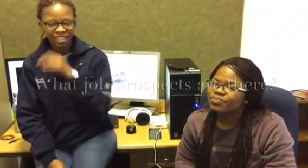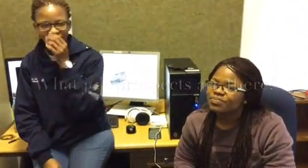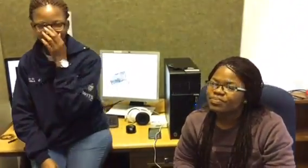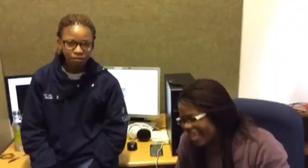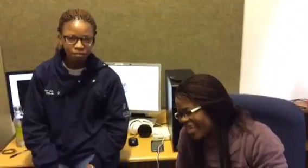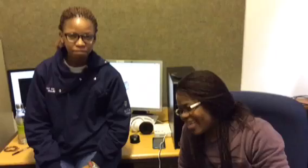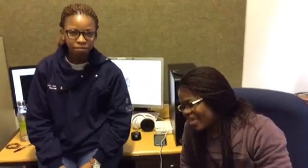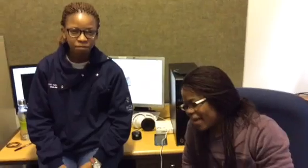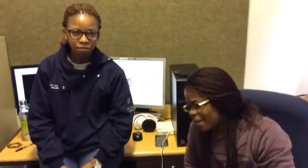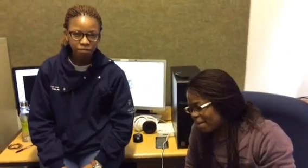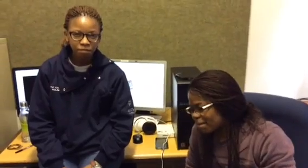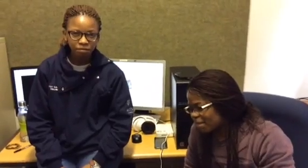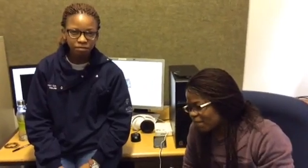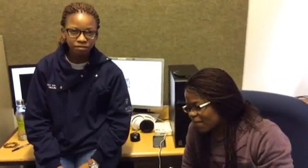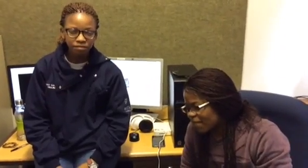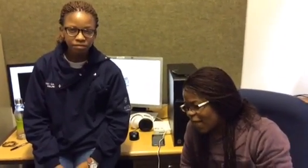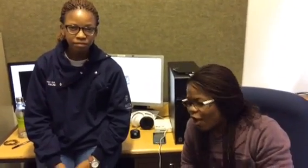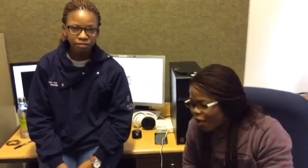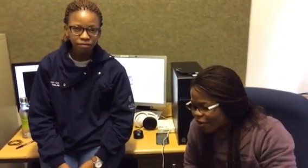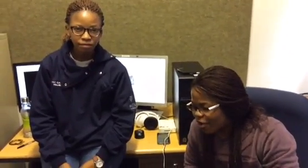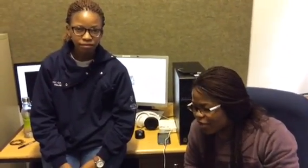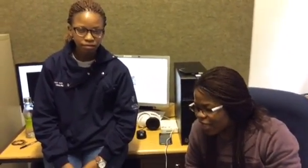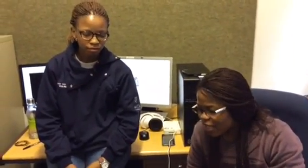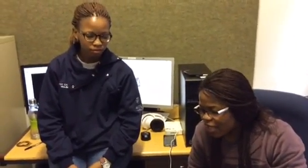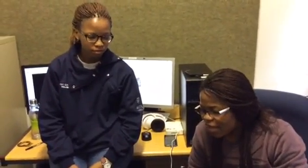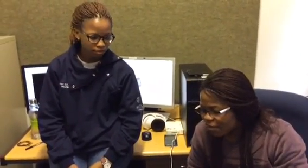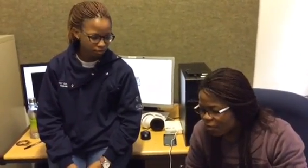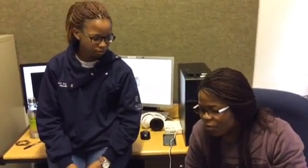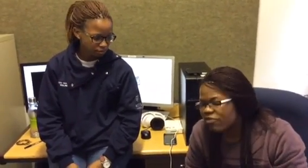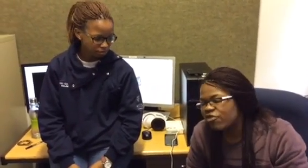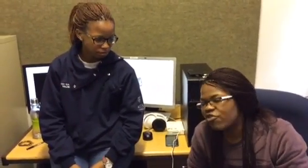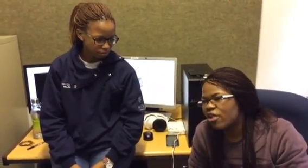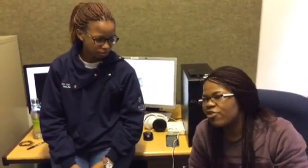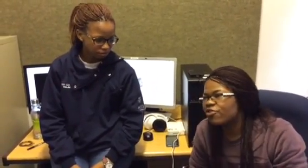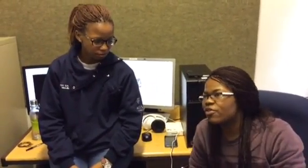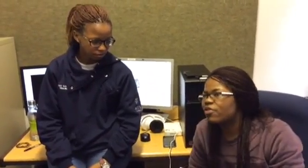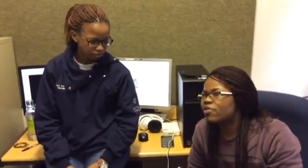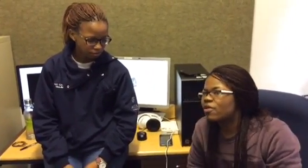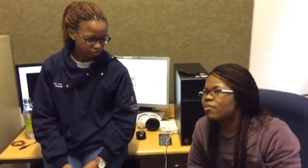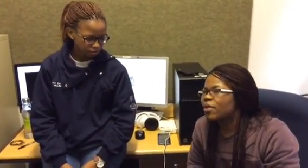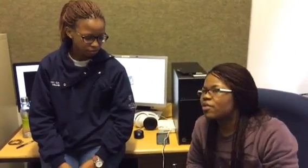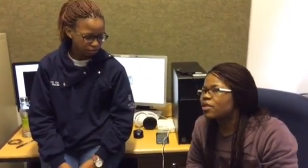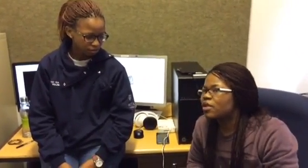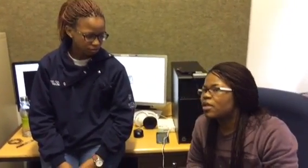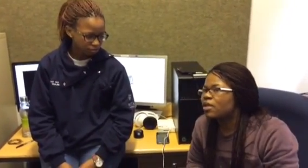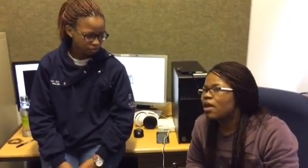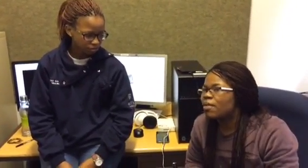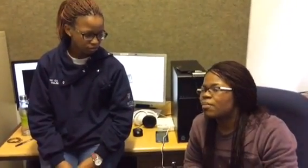who hires um geologists oh okay um well for geologists basically um